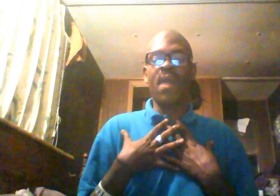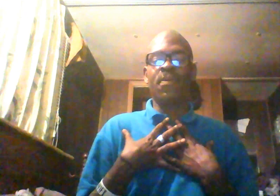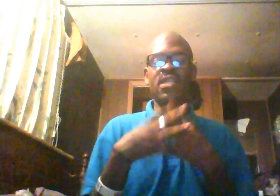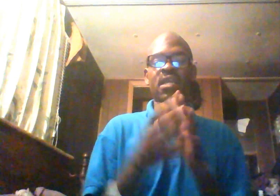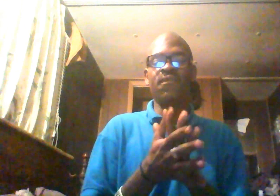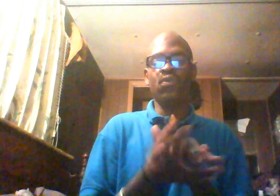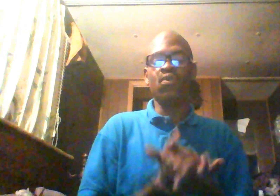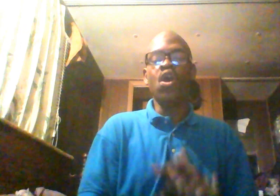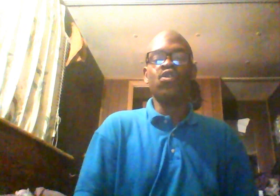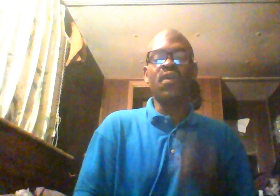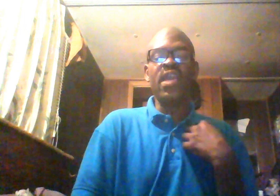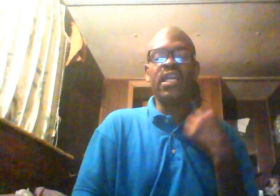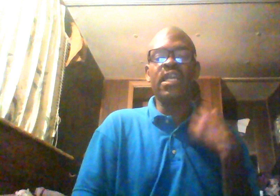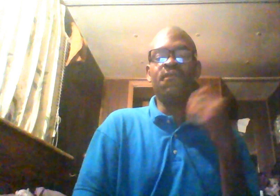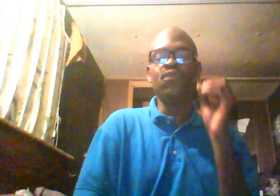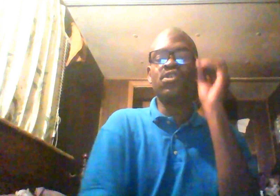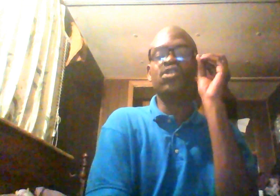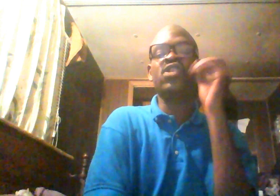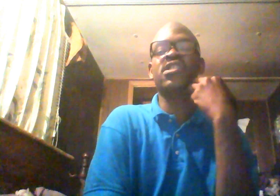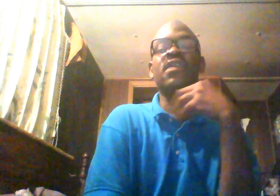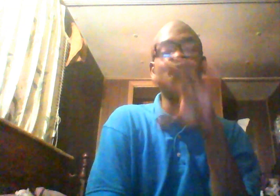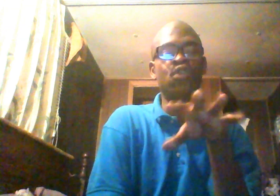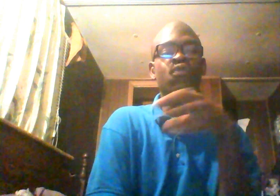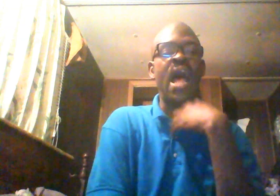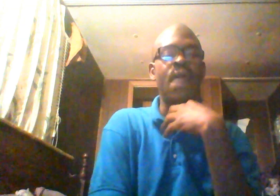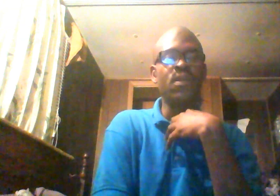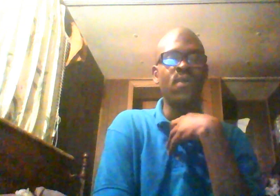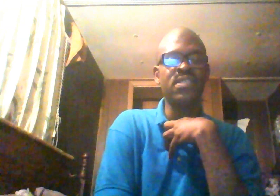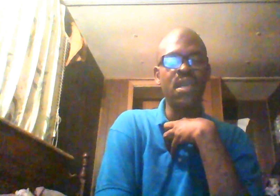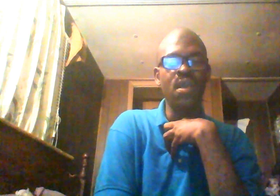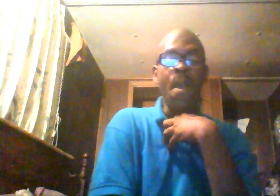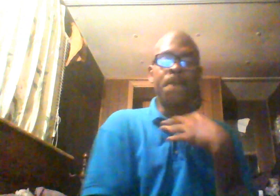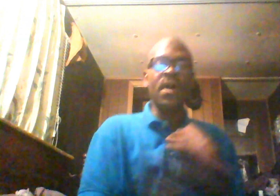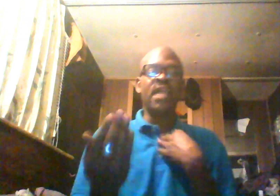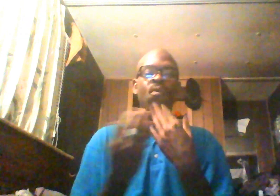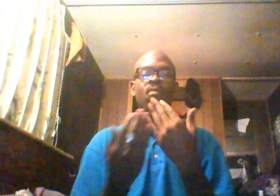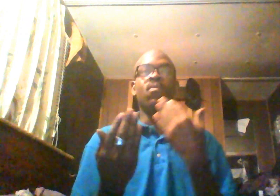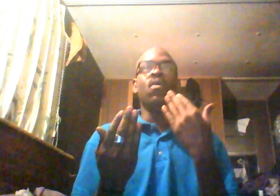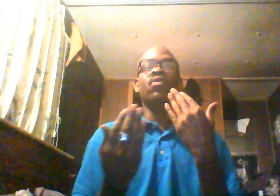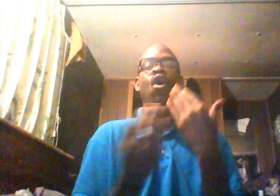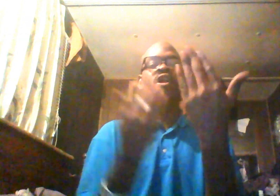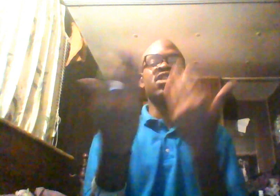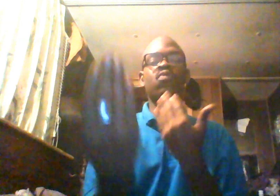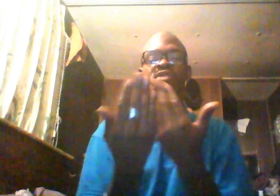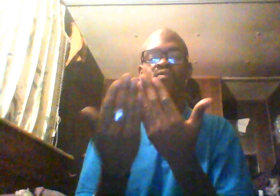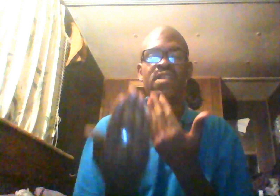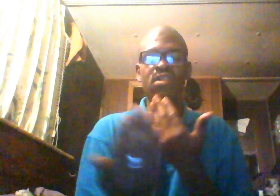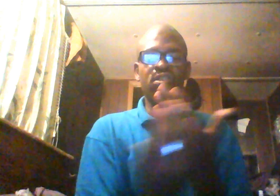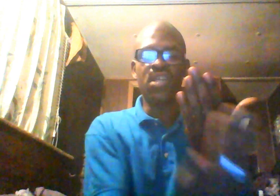white person to interview you. So, that they can give you the, say the stuff to you that I really want to say. But, they won't, the audience won't see race. They'll just see a